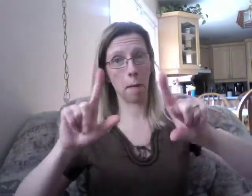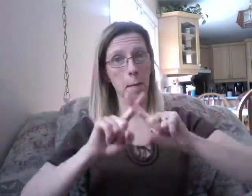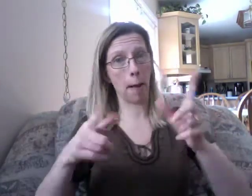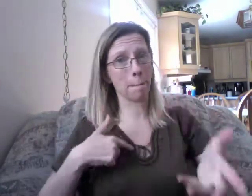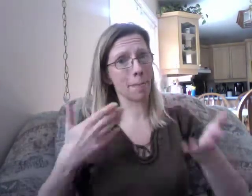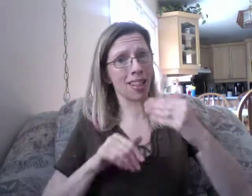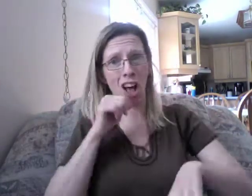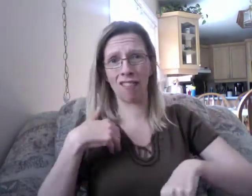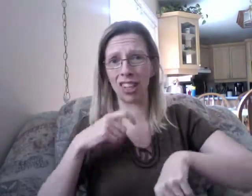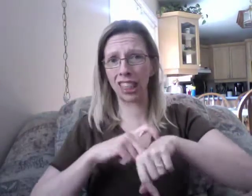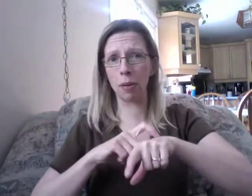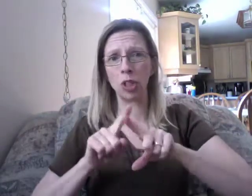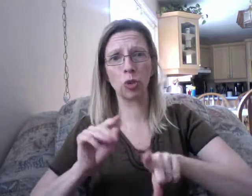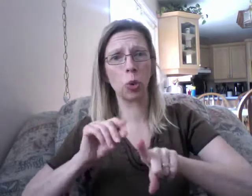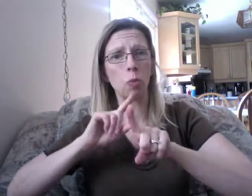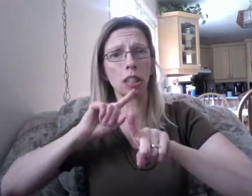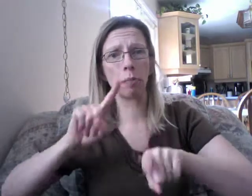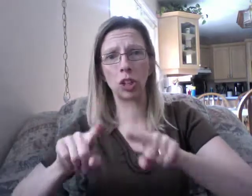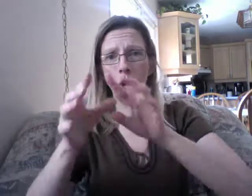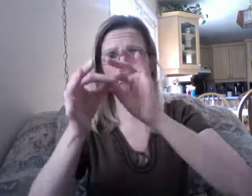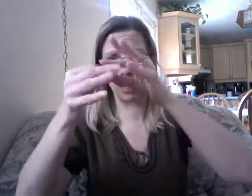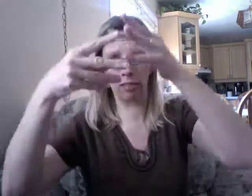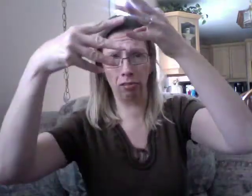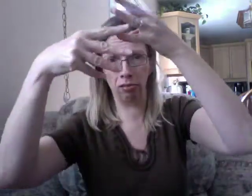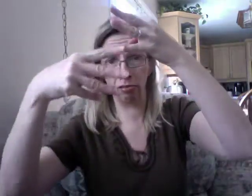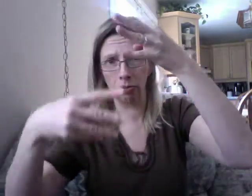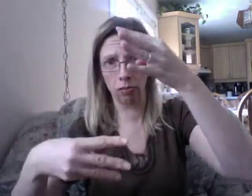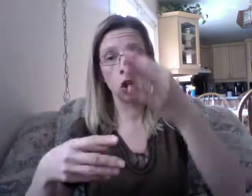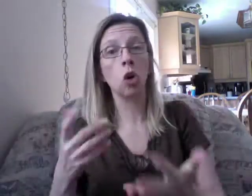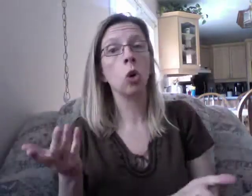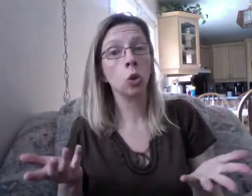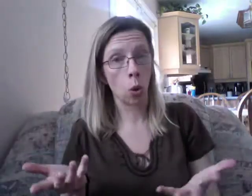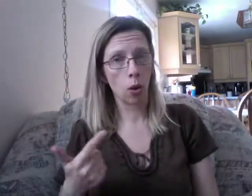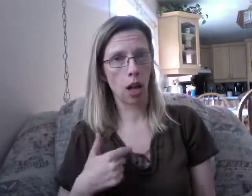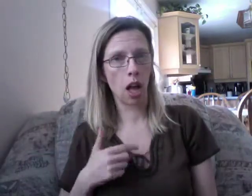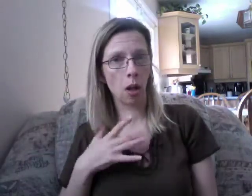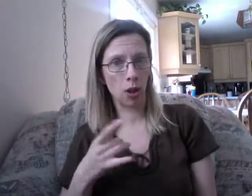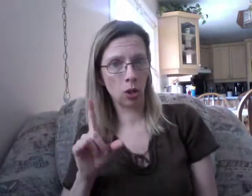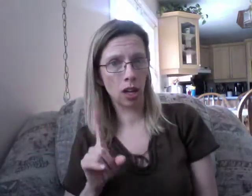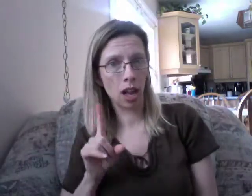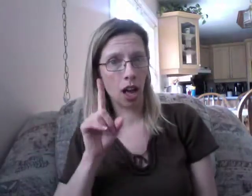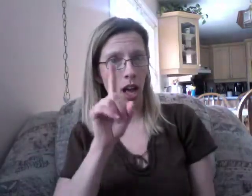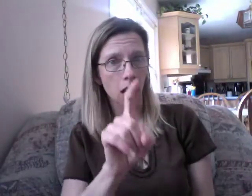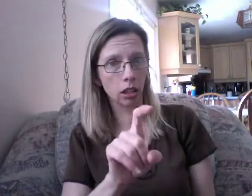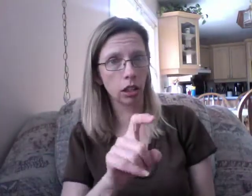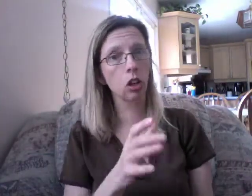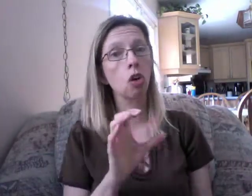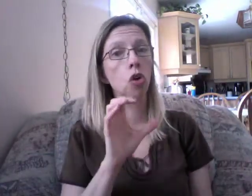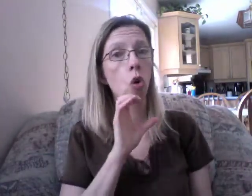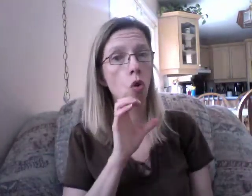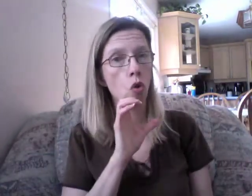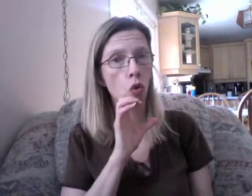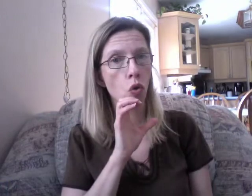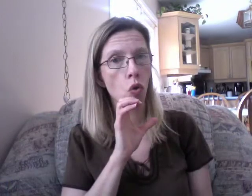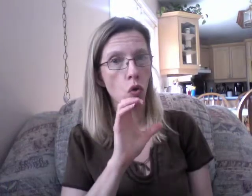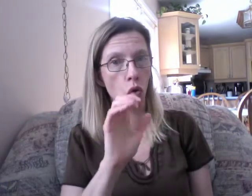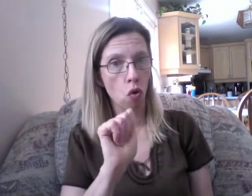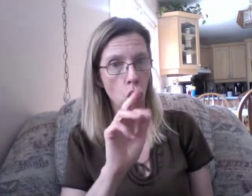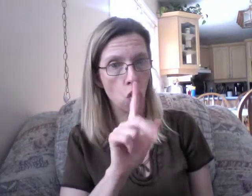What an adventure. And Professor Rattan liked to keep the hairbrush after all. Well, he didn't need it since he gave up that whole world domination thing.